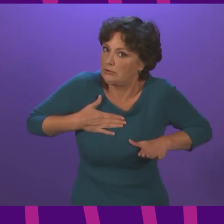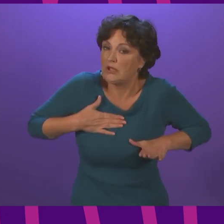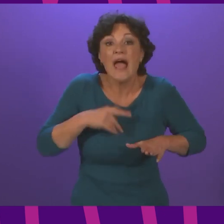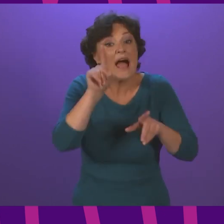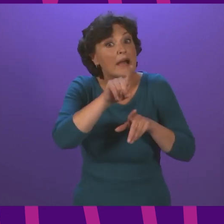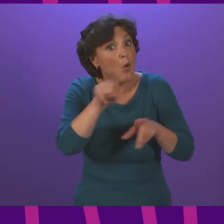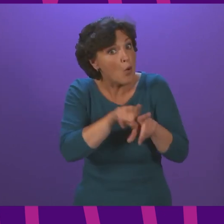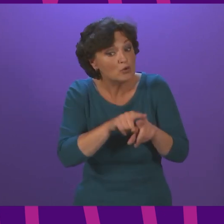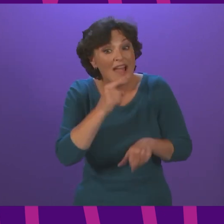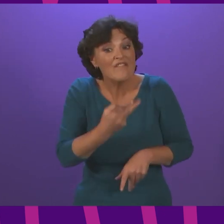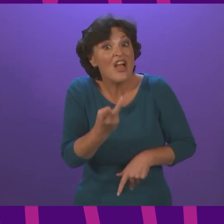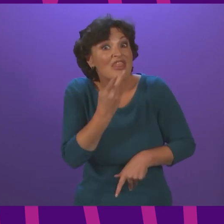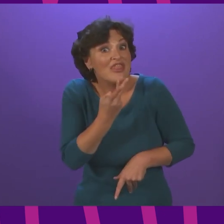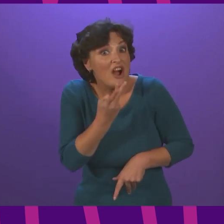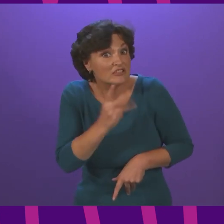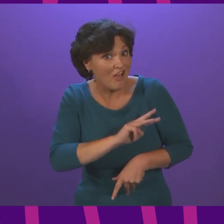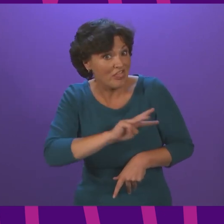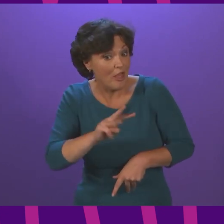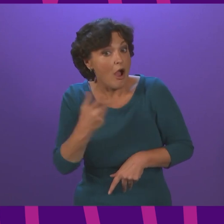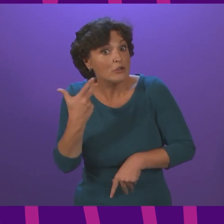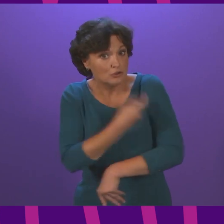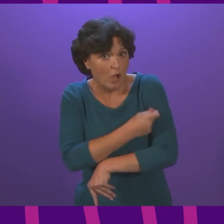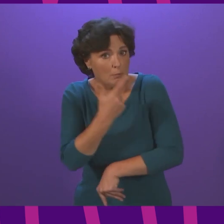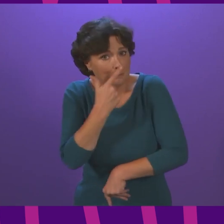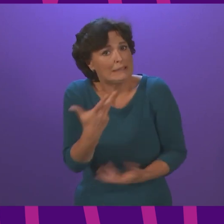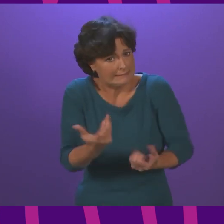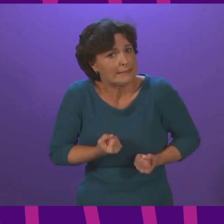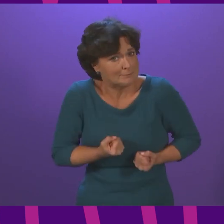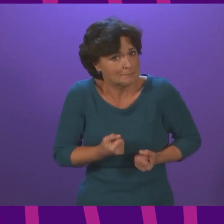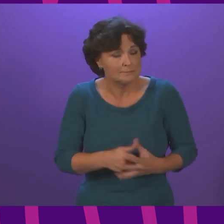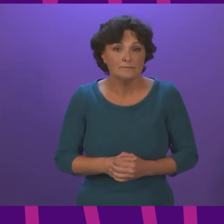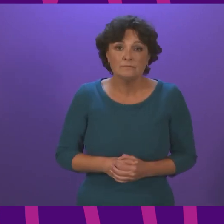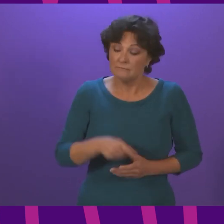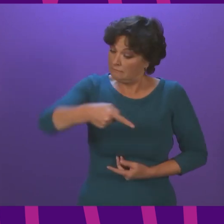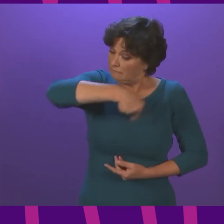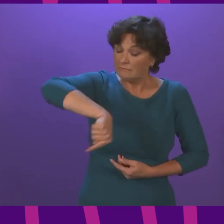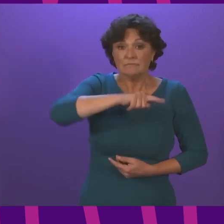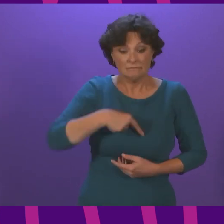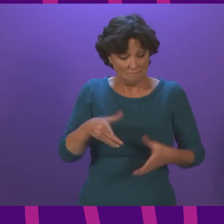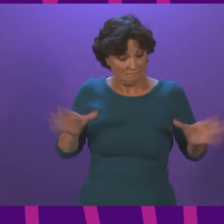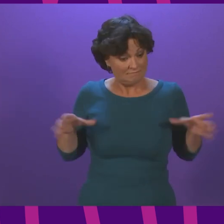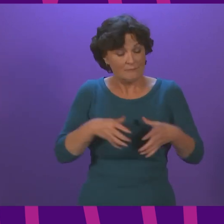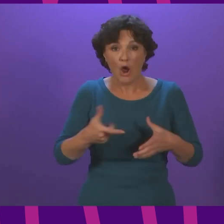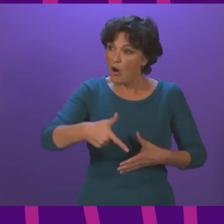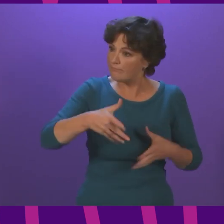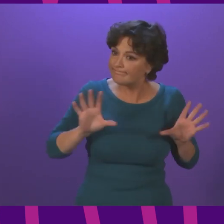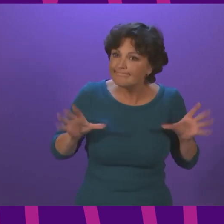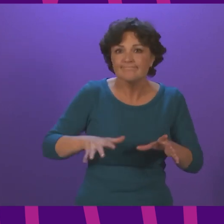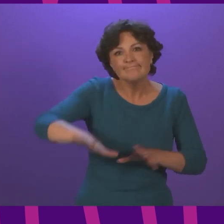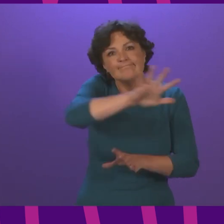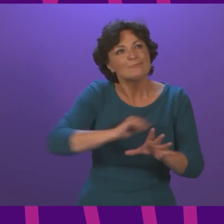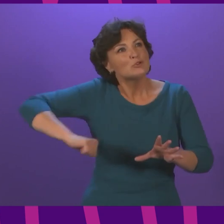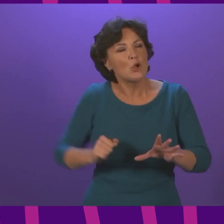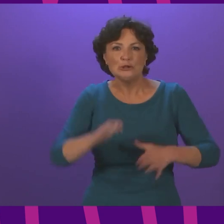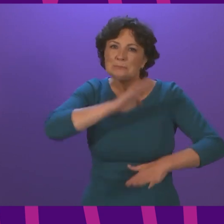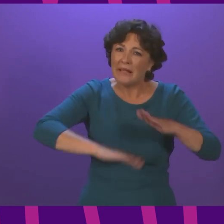when invited. The second factor is our individual and collective behaviour, and I am grateful once again to everyone who has